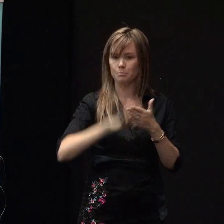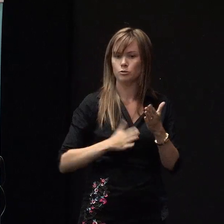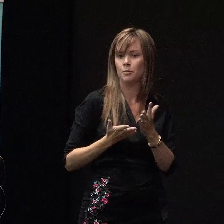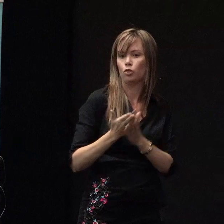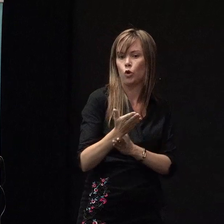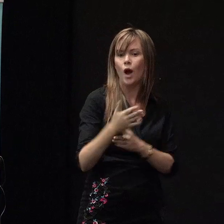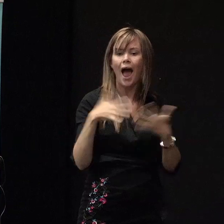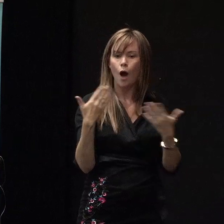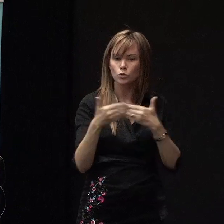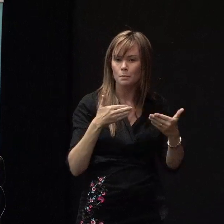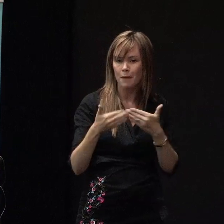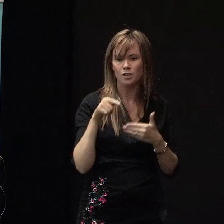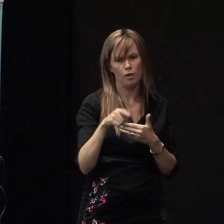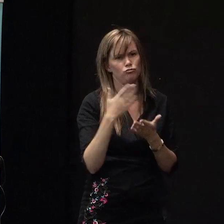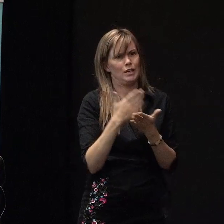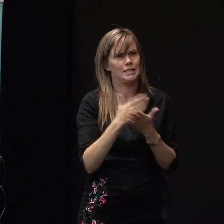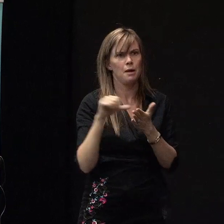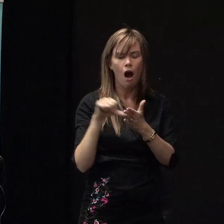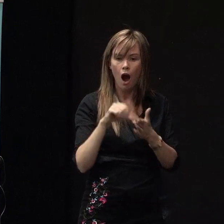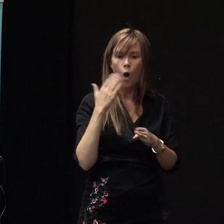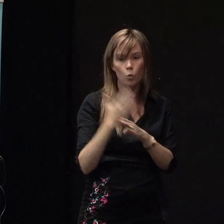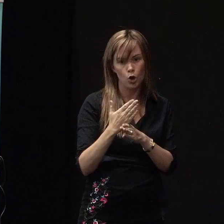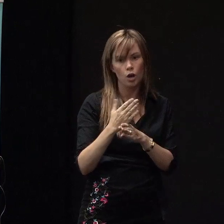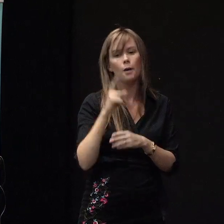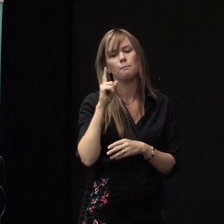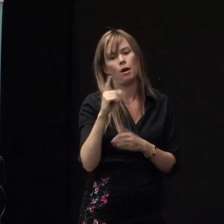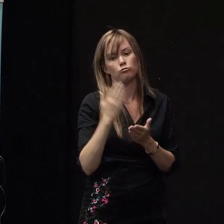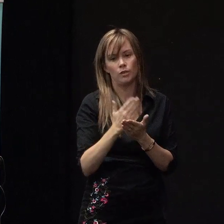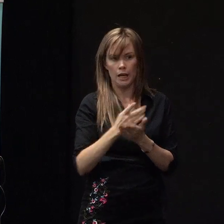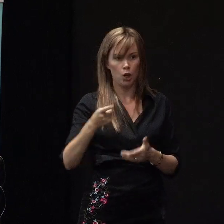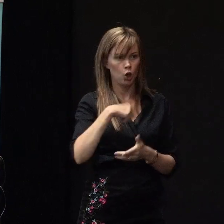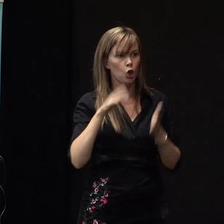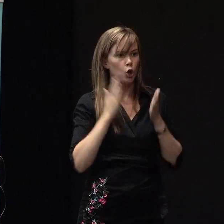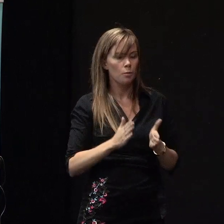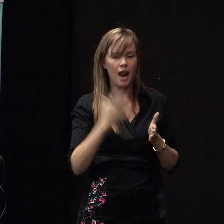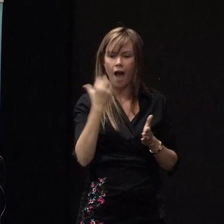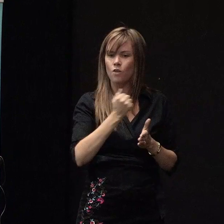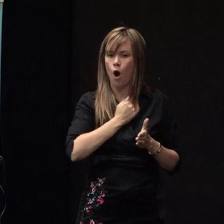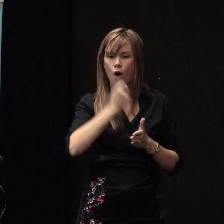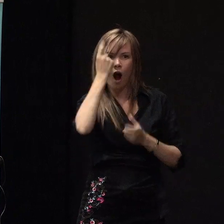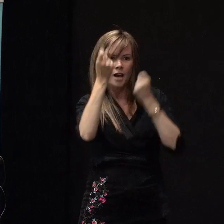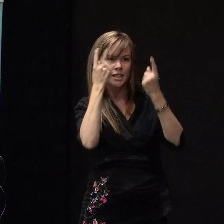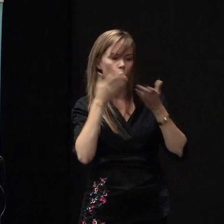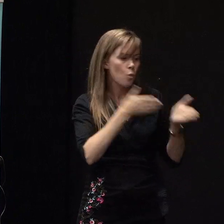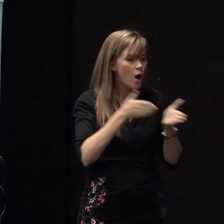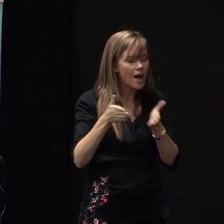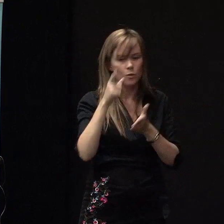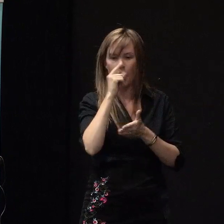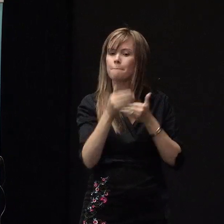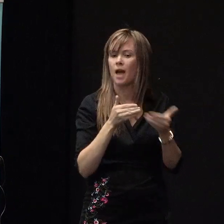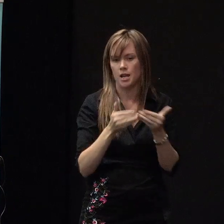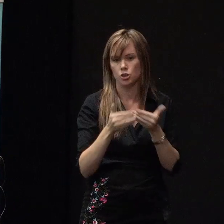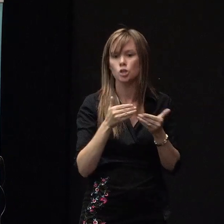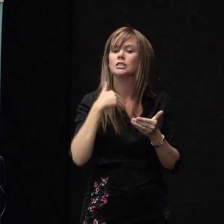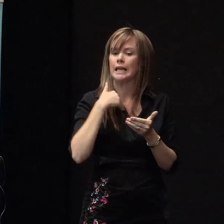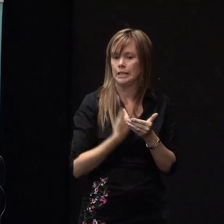although it's really hard work, we are really resourceful as humans and we can manage it. We just need to make a priority